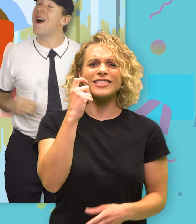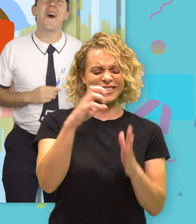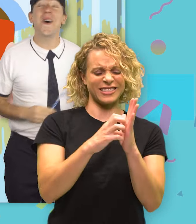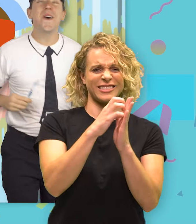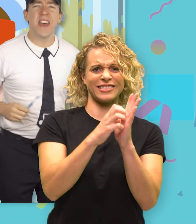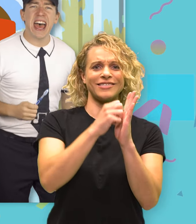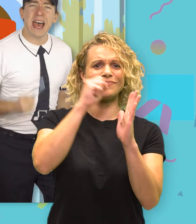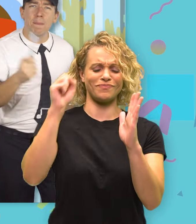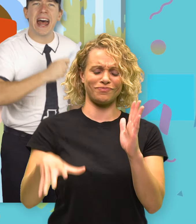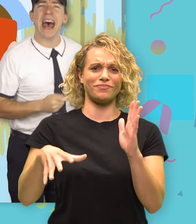all that black.